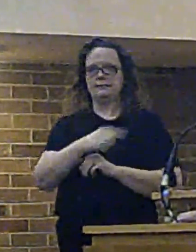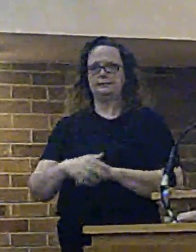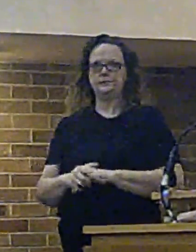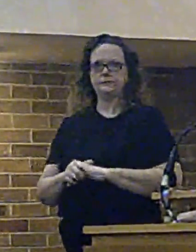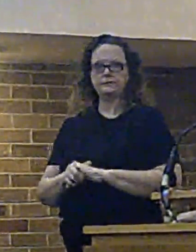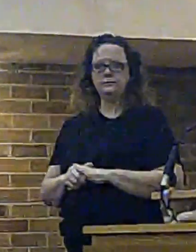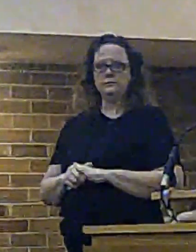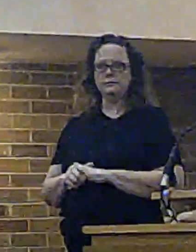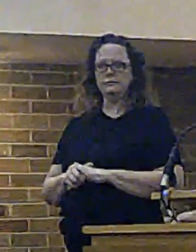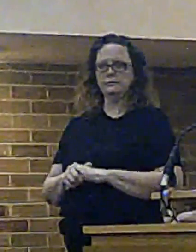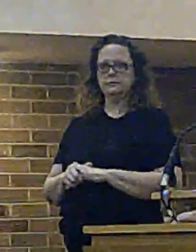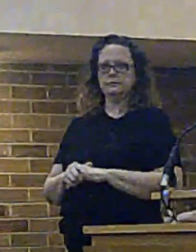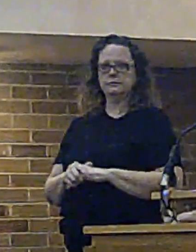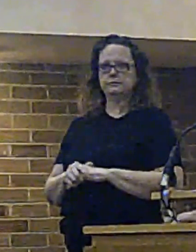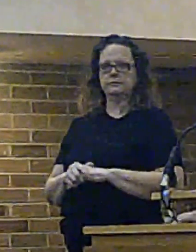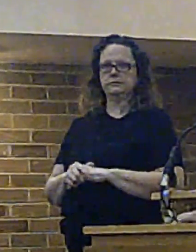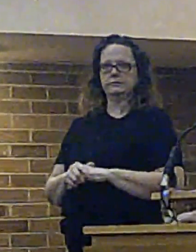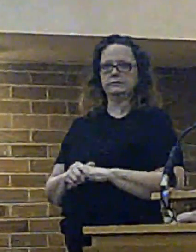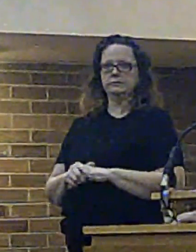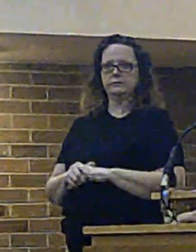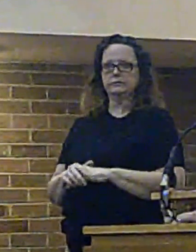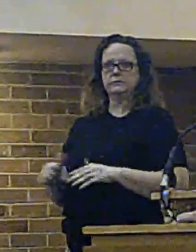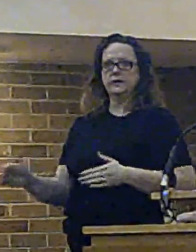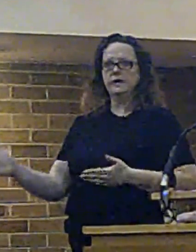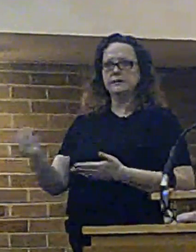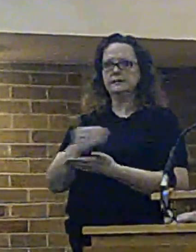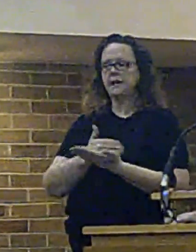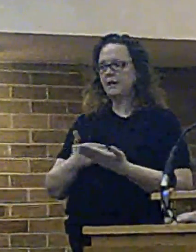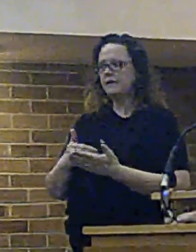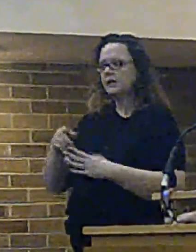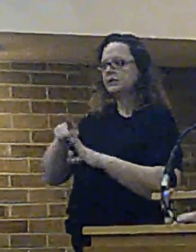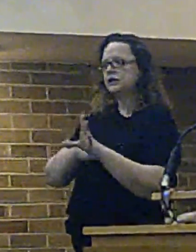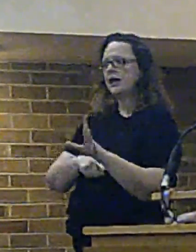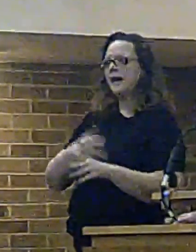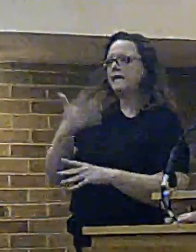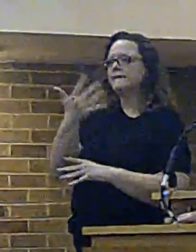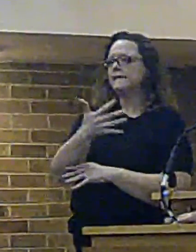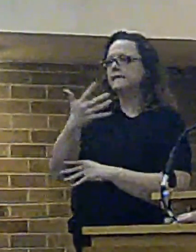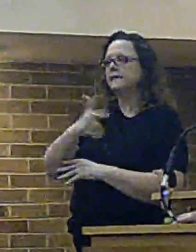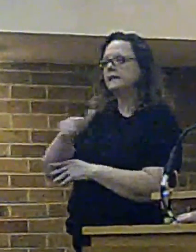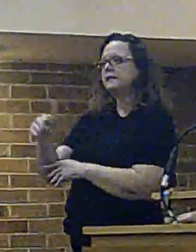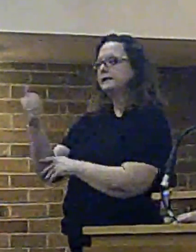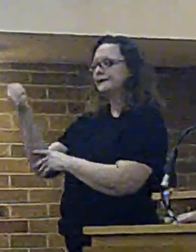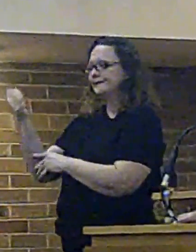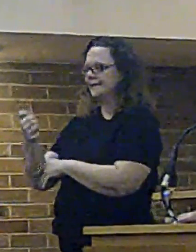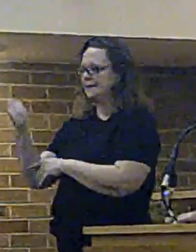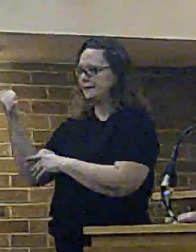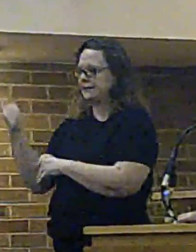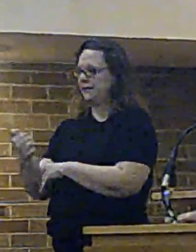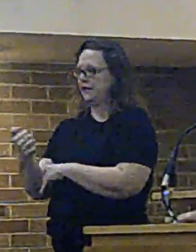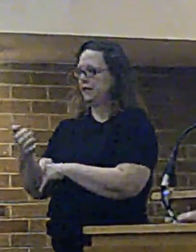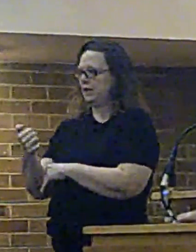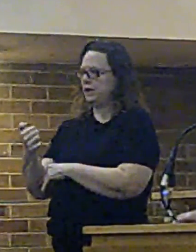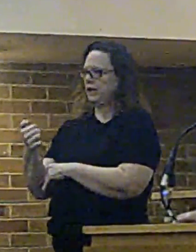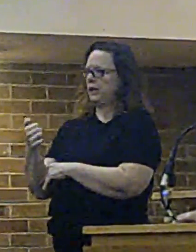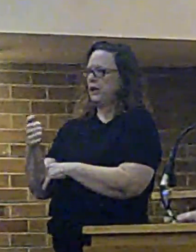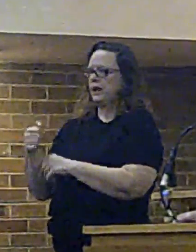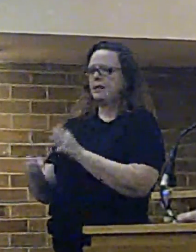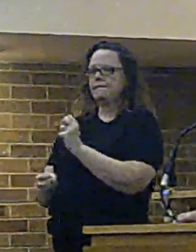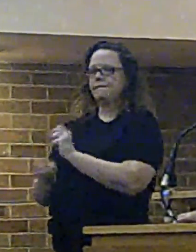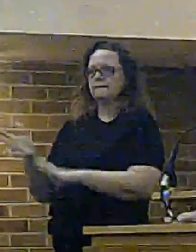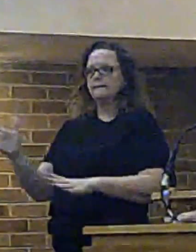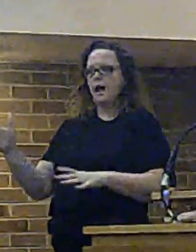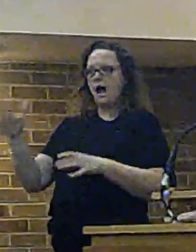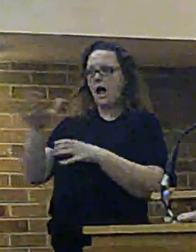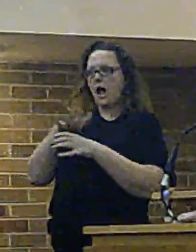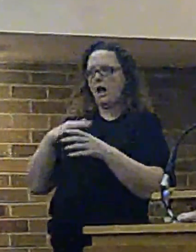In terms, then, of the savings in year for 15-16, we are assuming, the authority is assuming, that we will be able